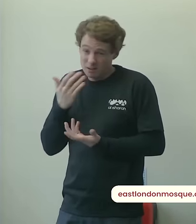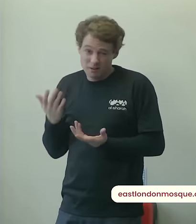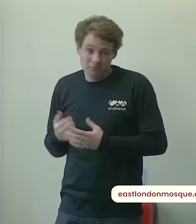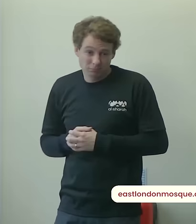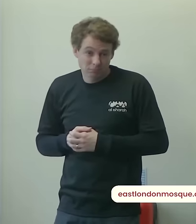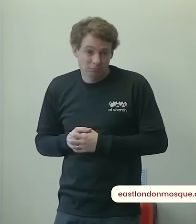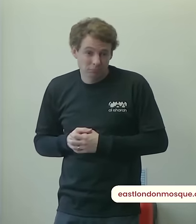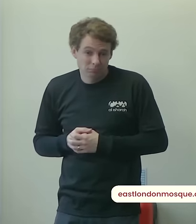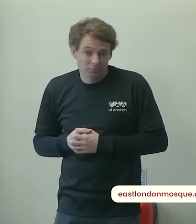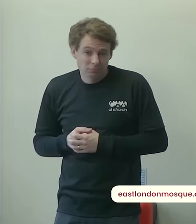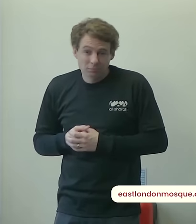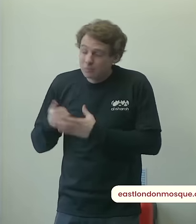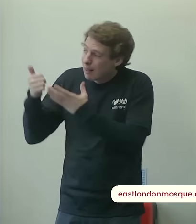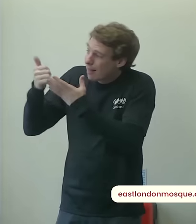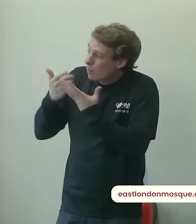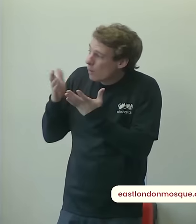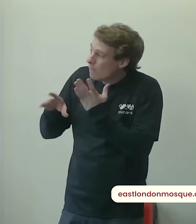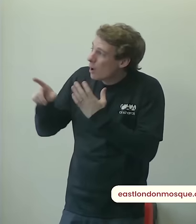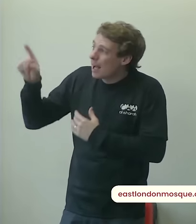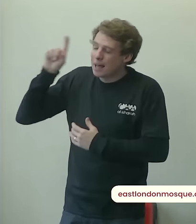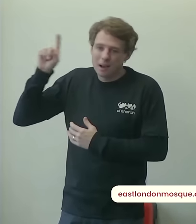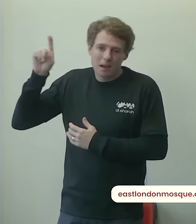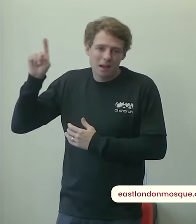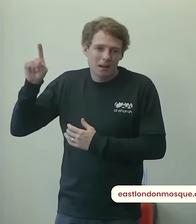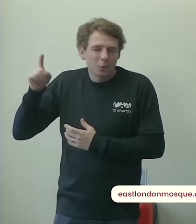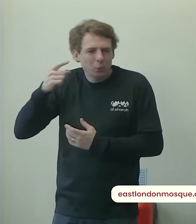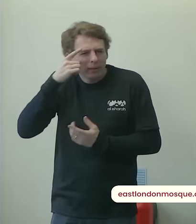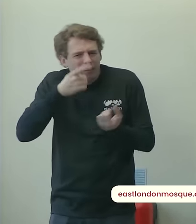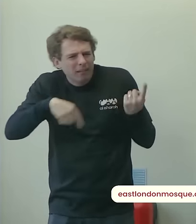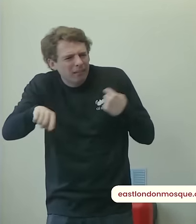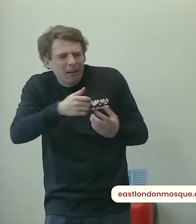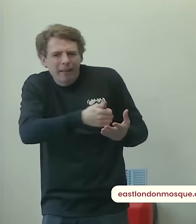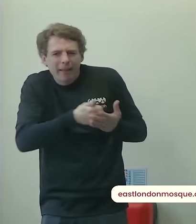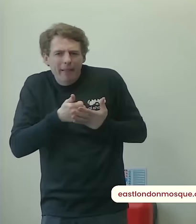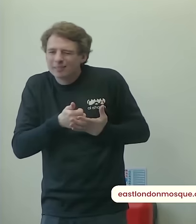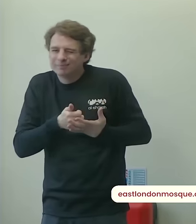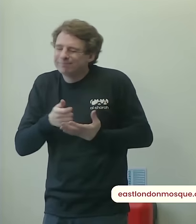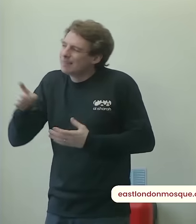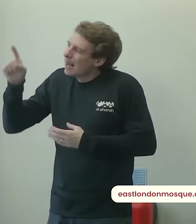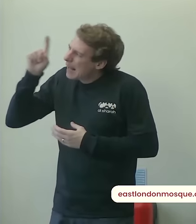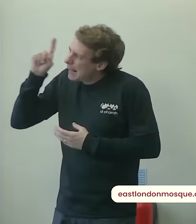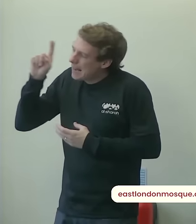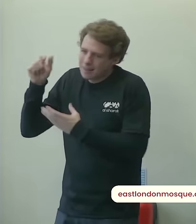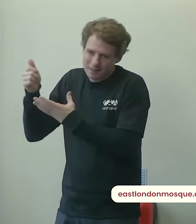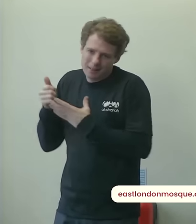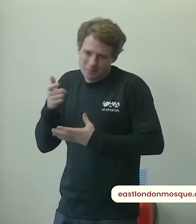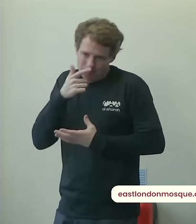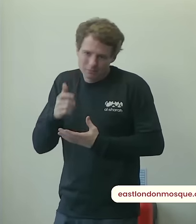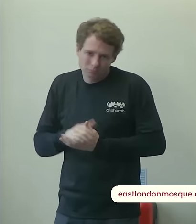come to you allah will come to continue knocking on his door continue worshiping allah don't ever